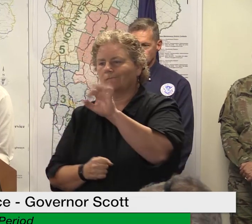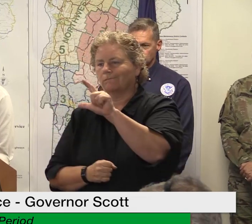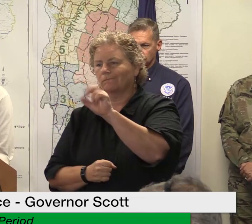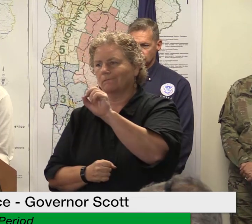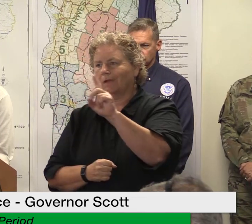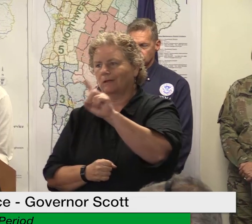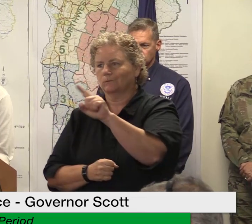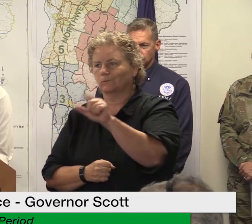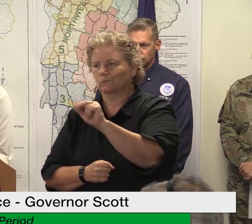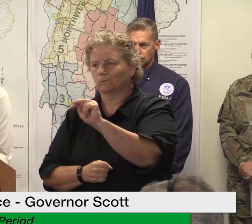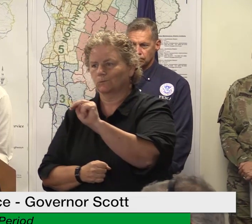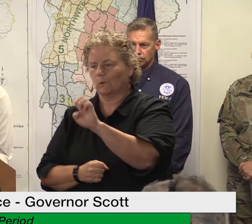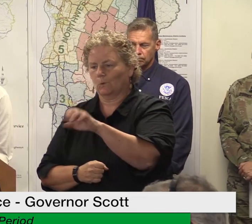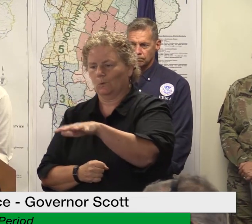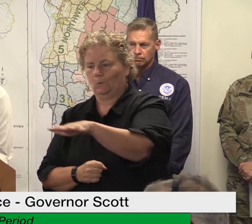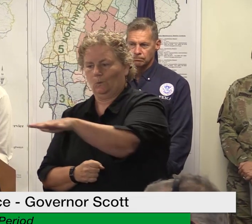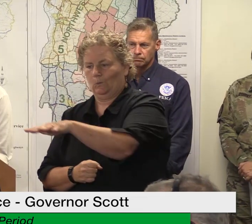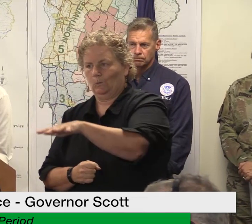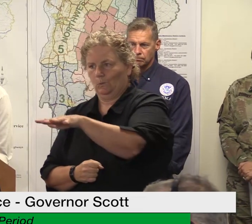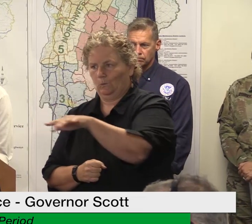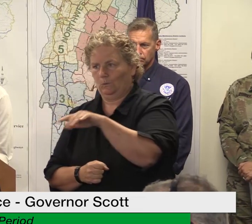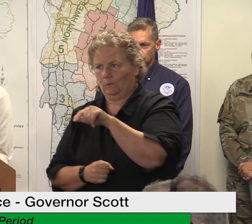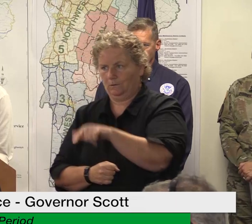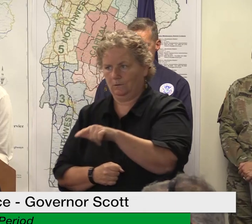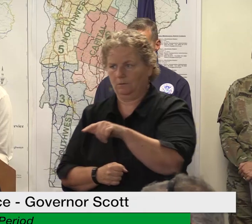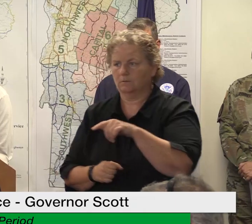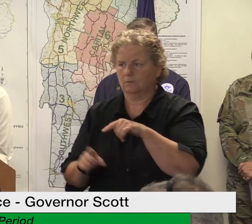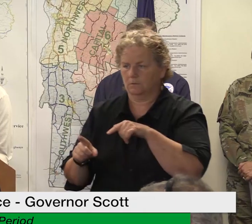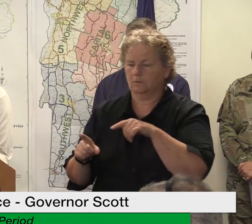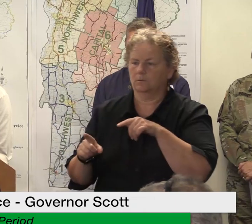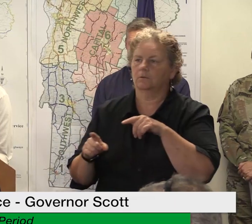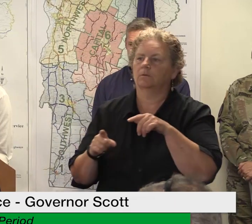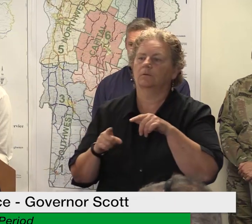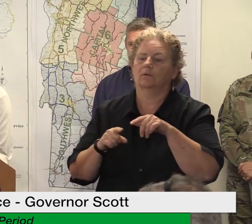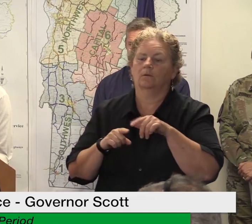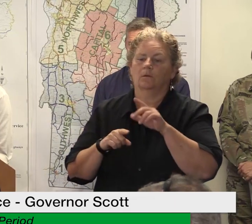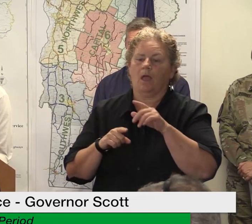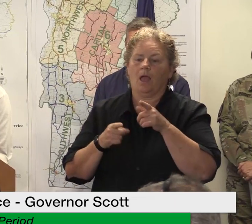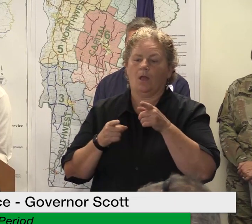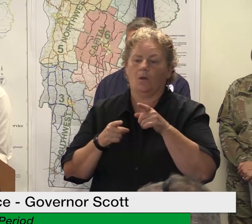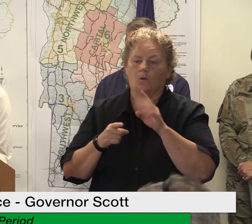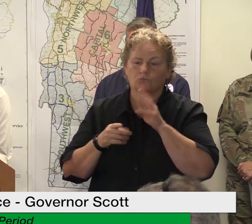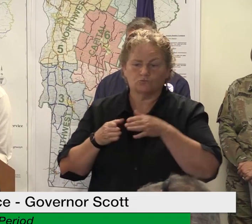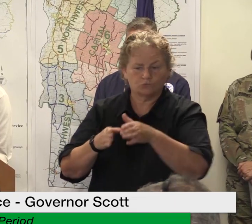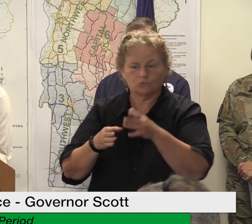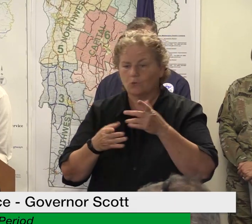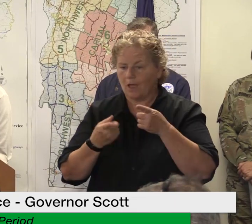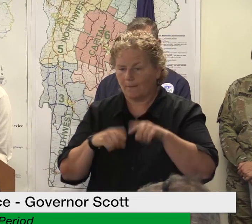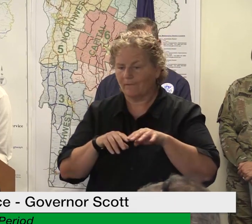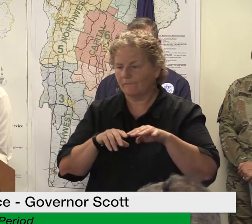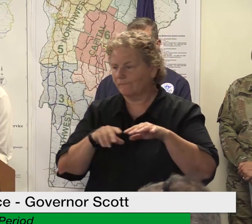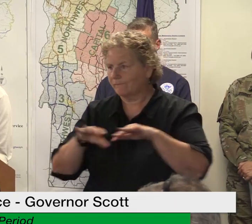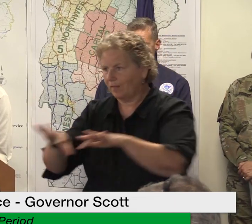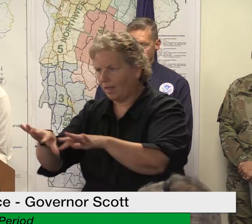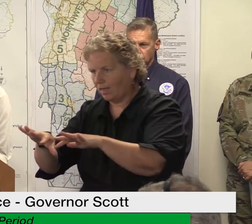and we're planning on building uh building up our residential downtowns